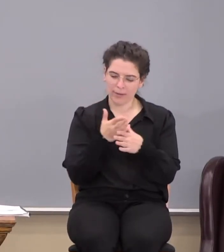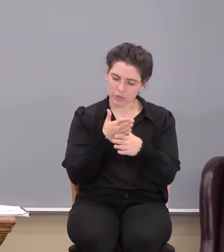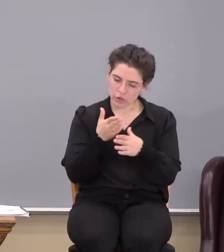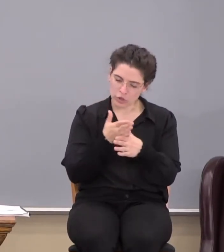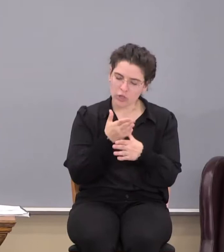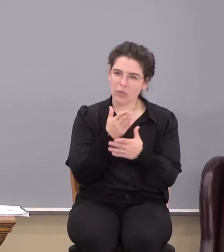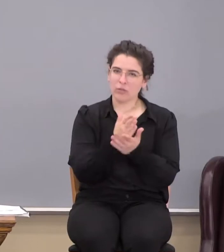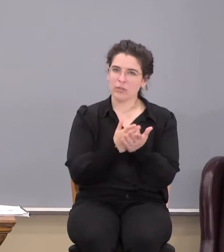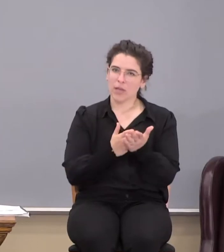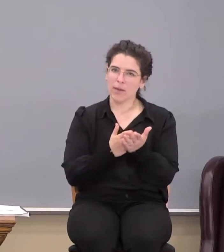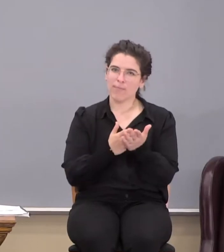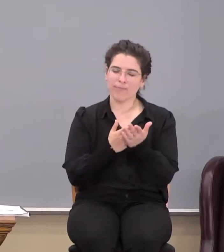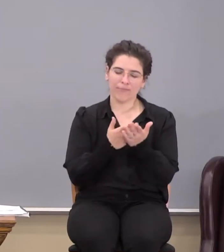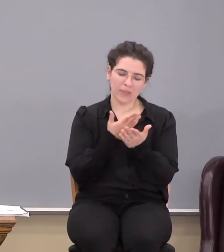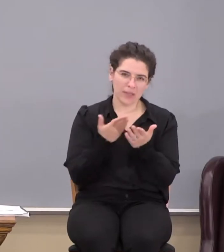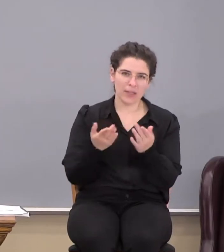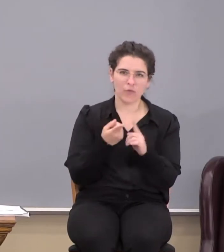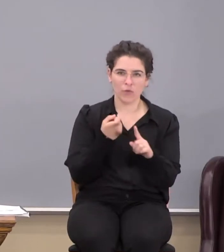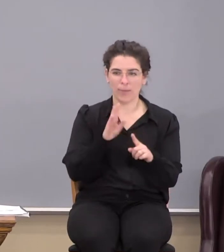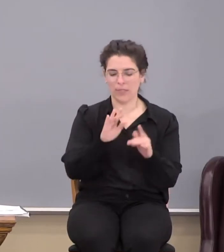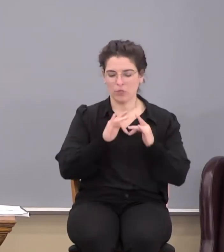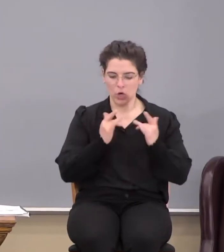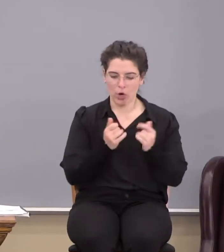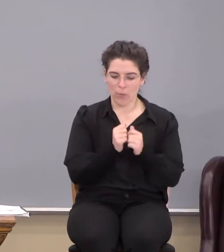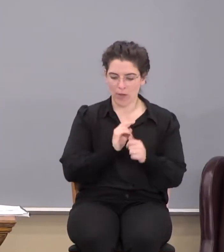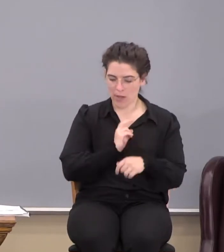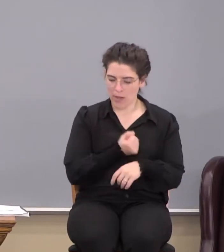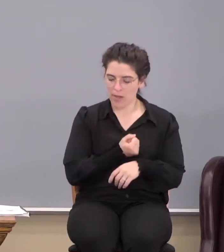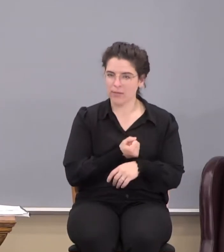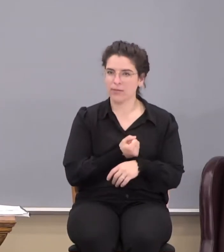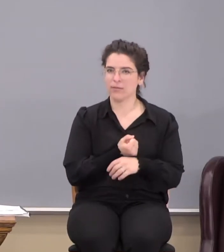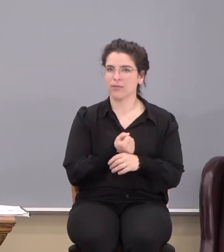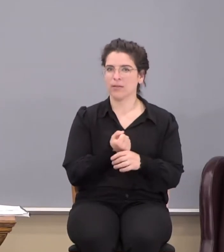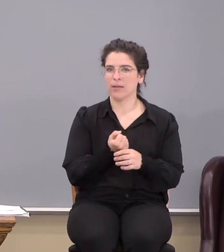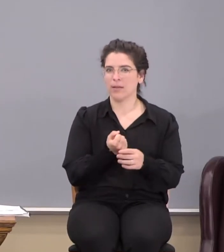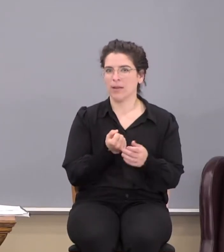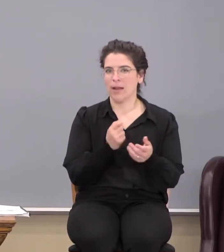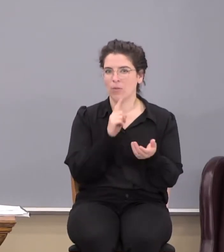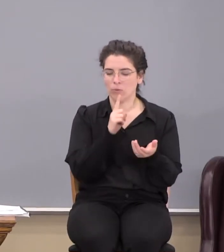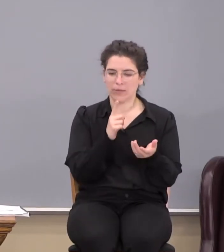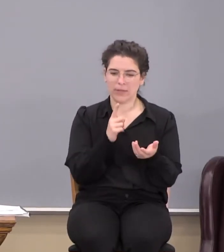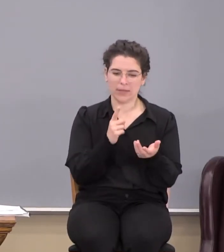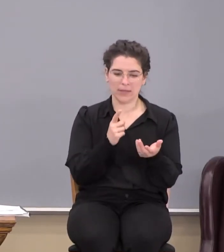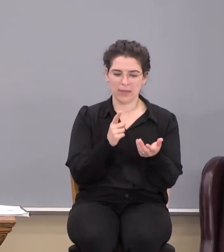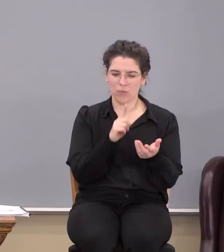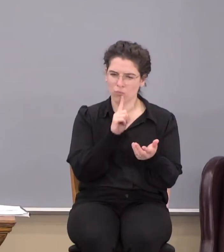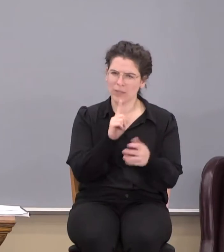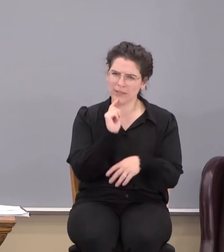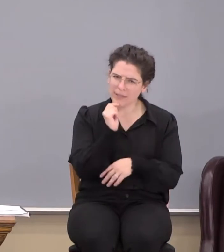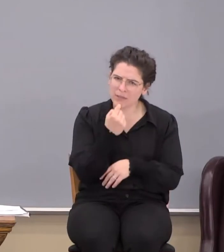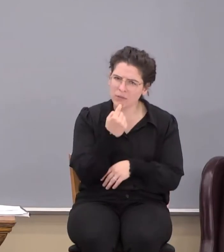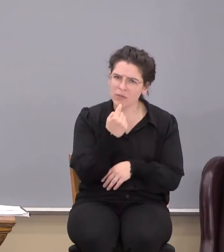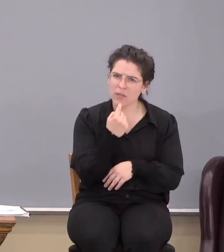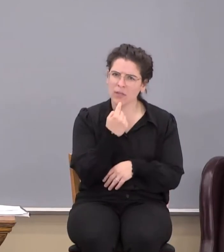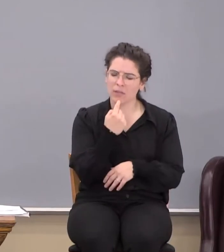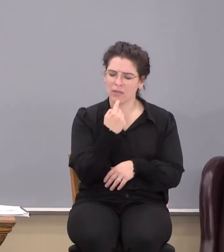things from his heart with us. And he got kind of real serious.